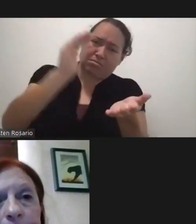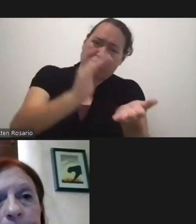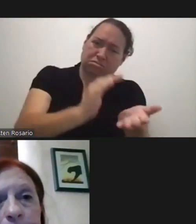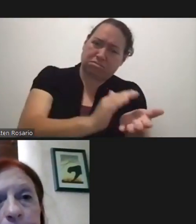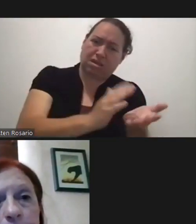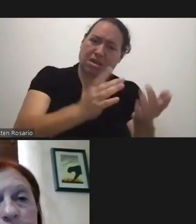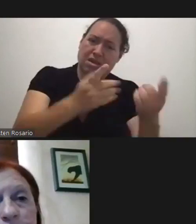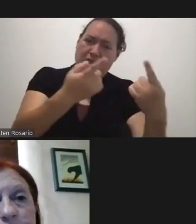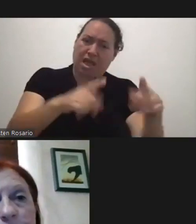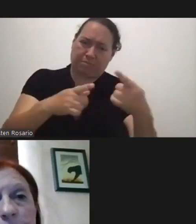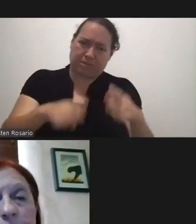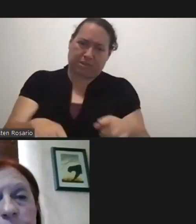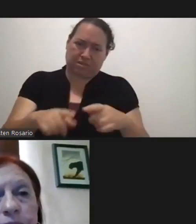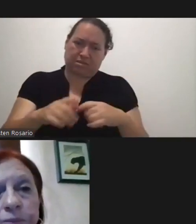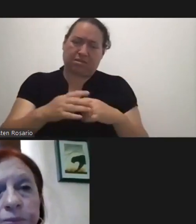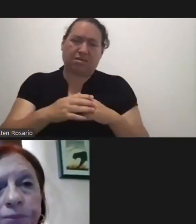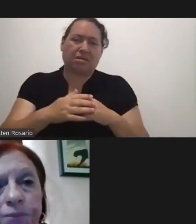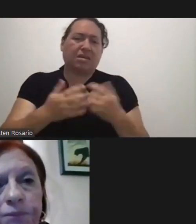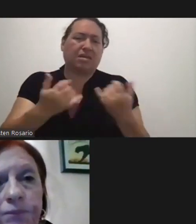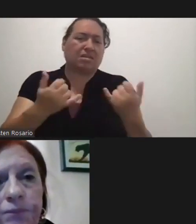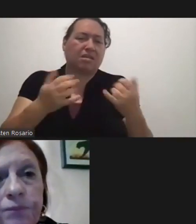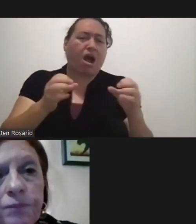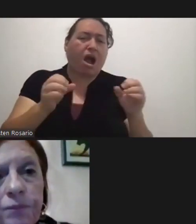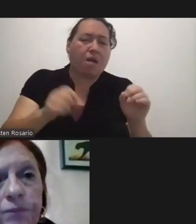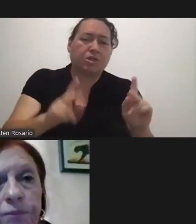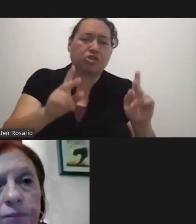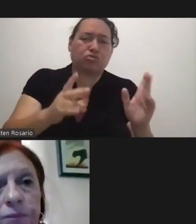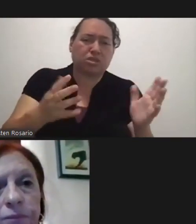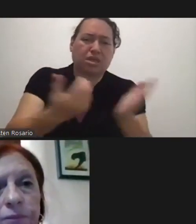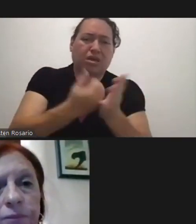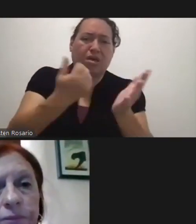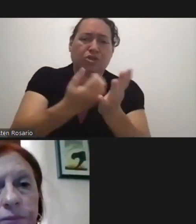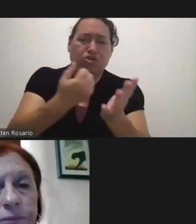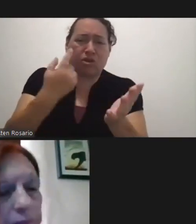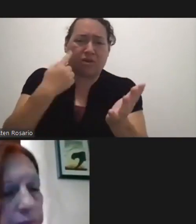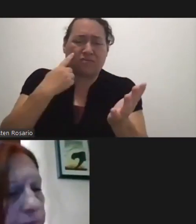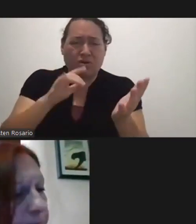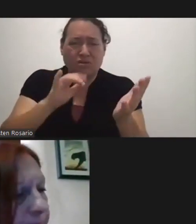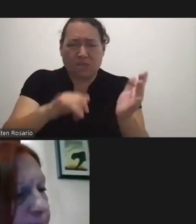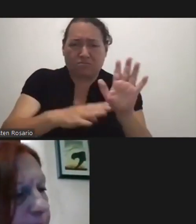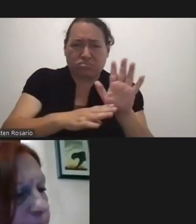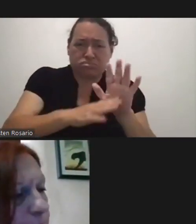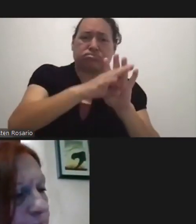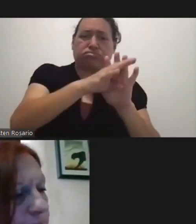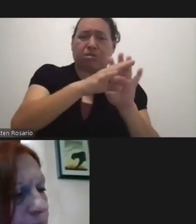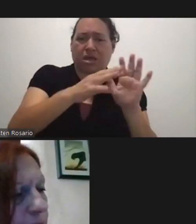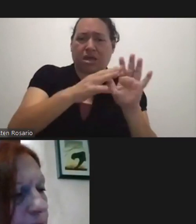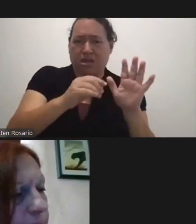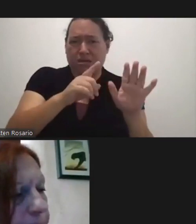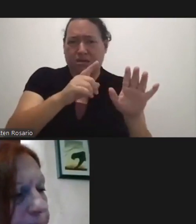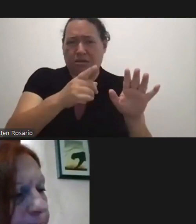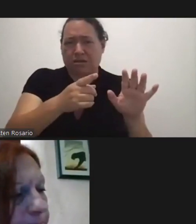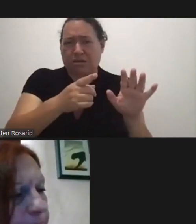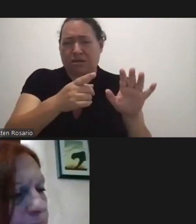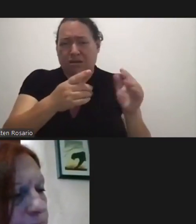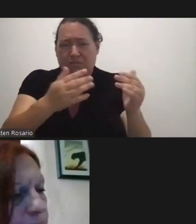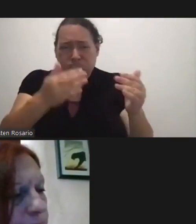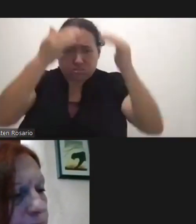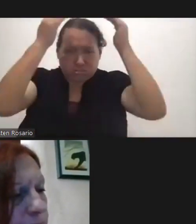The Opportunity For Surges And The Opportunity To Overwhelm Our Hospital